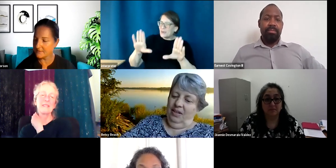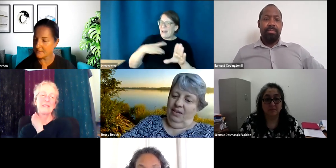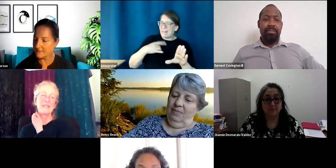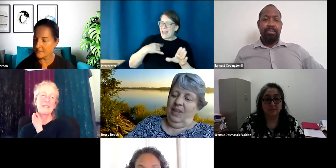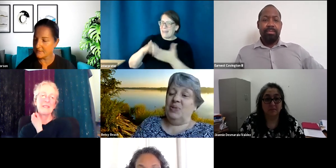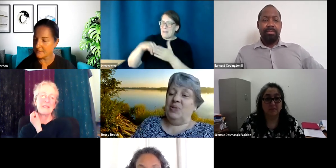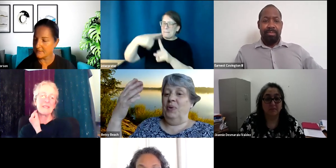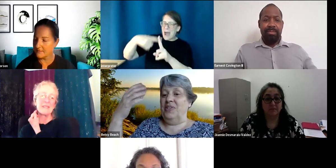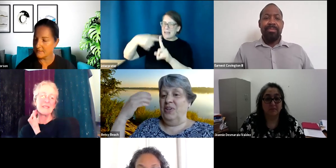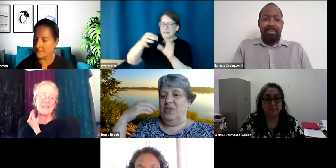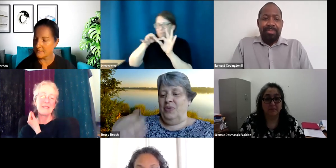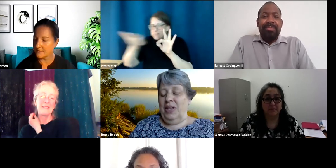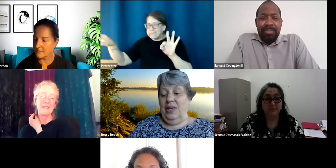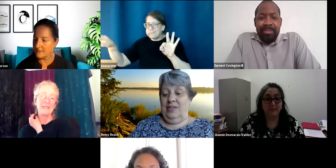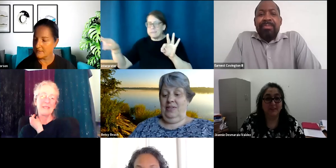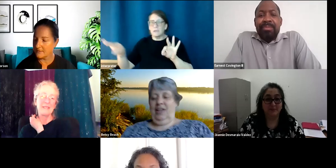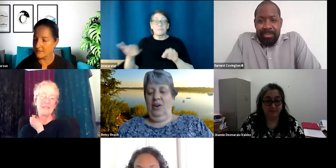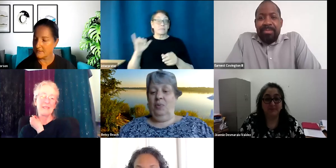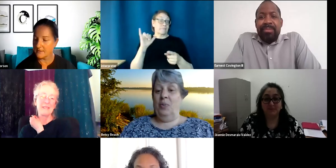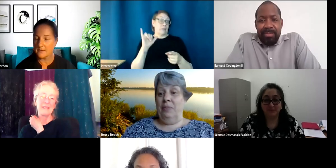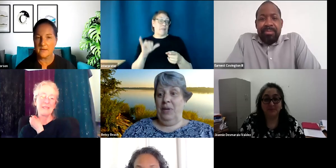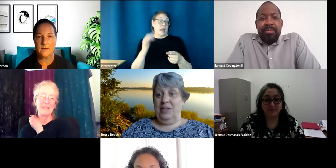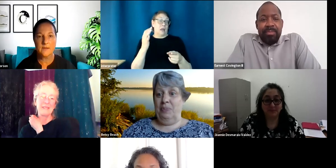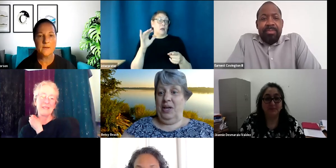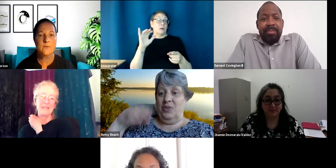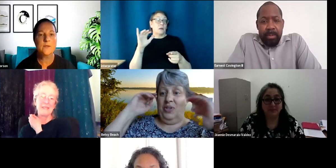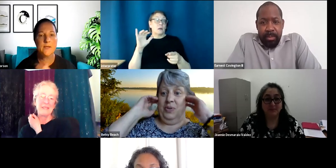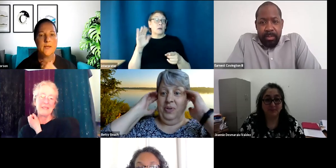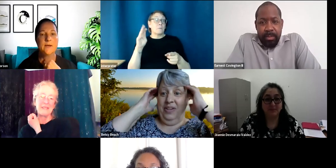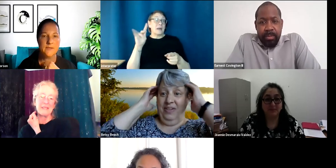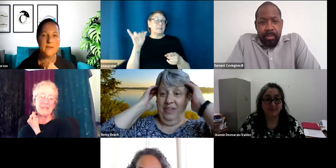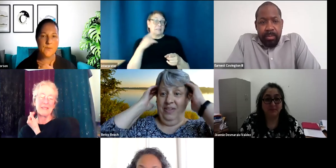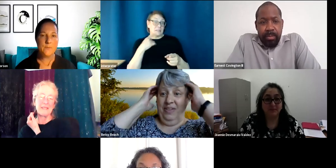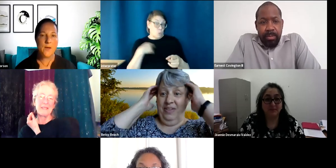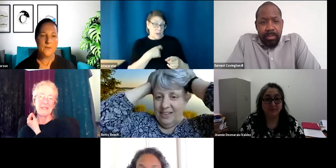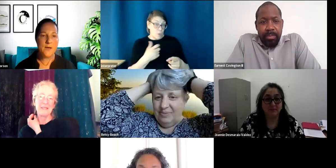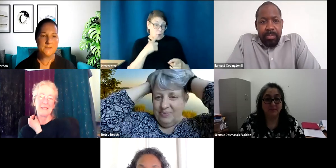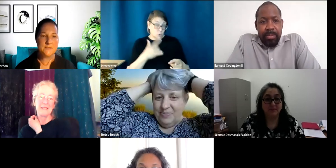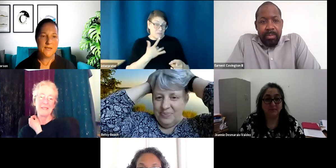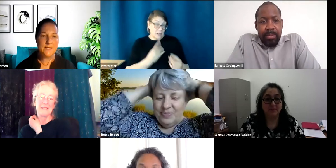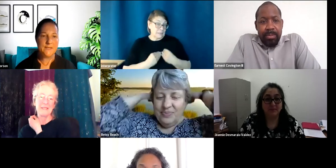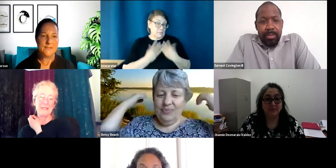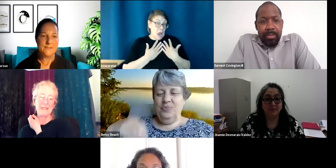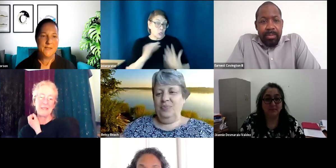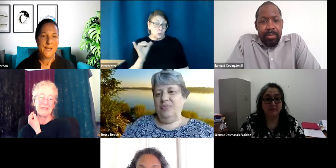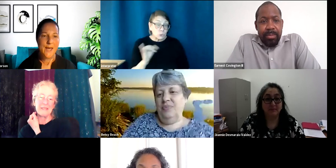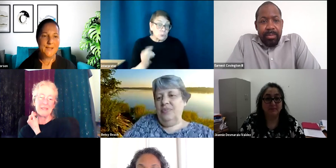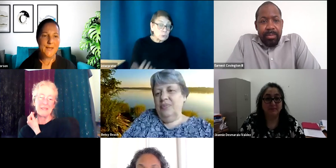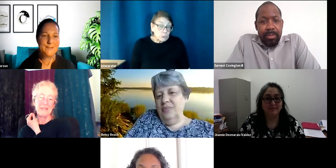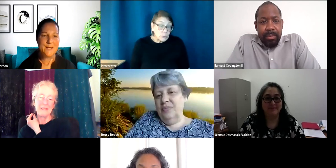And that's why we started doing this is like oh we want to be inspired too. Yeah. Yeah. And positive. And I think it's a lot